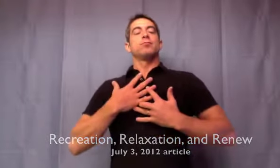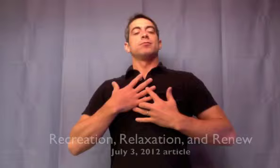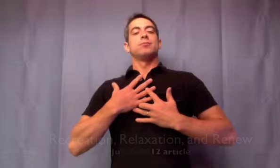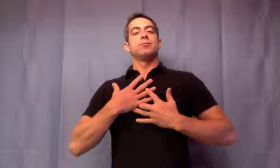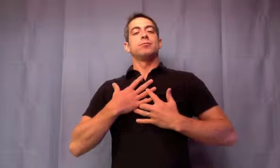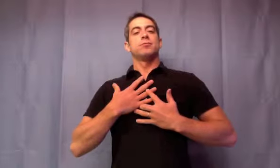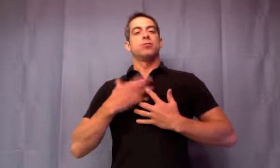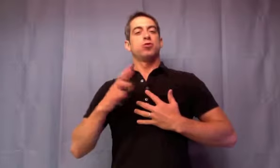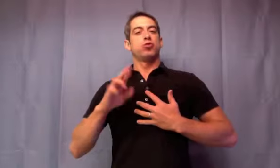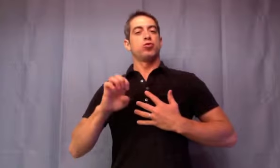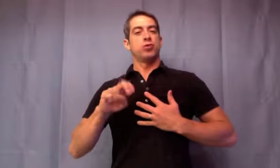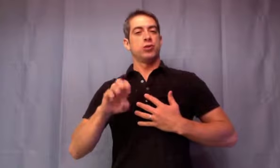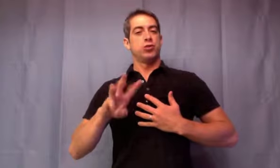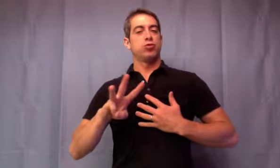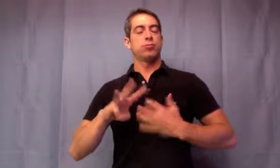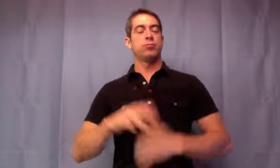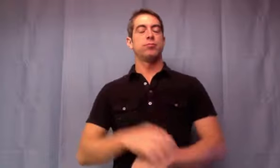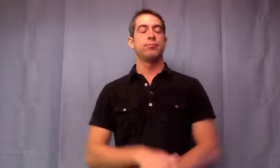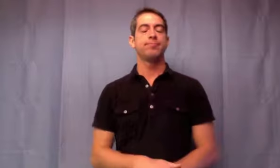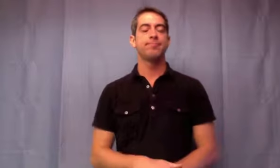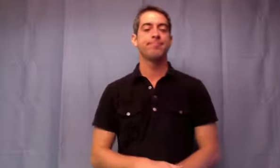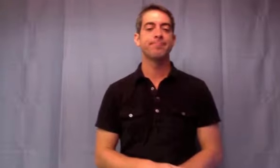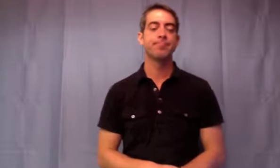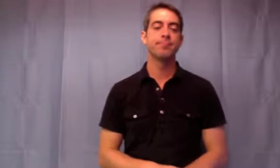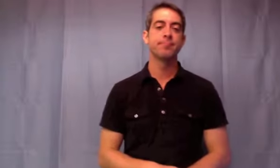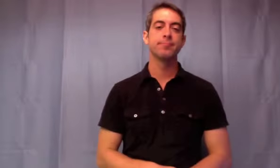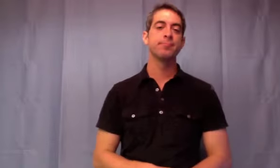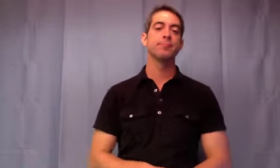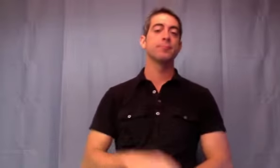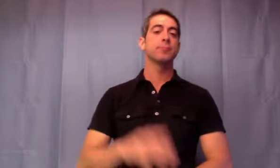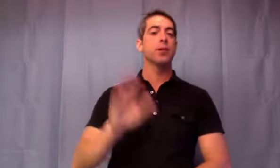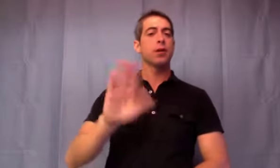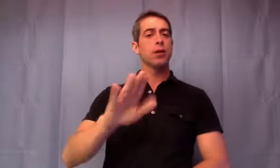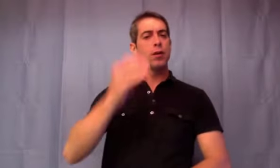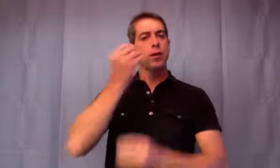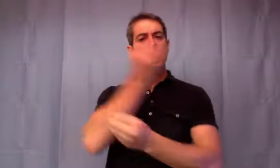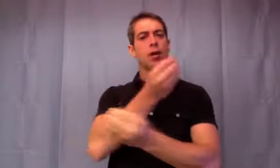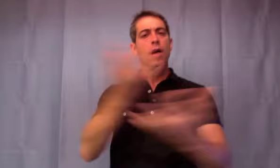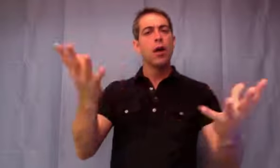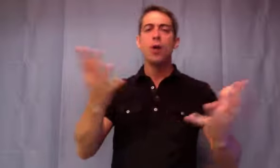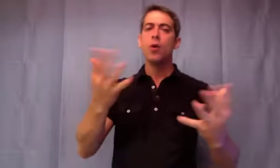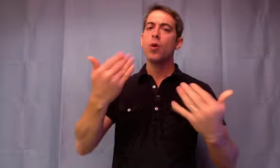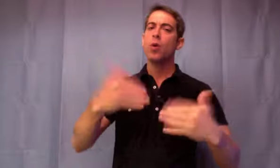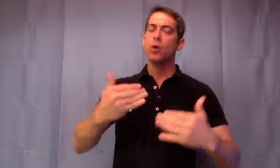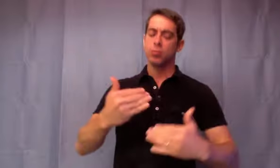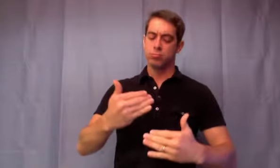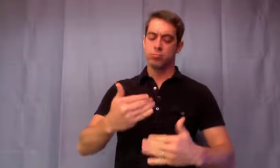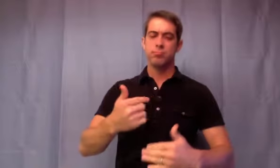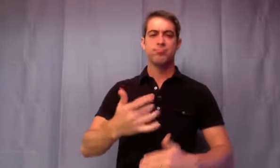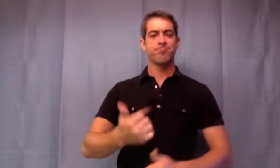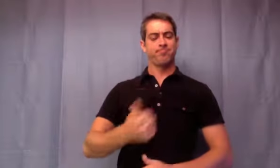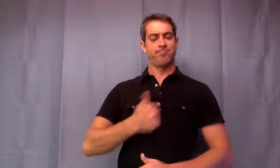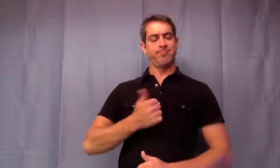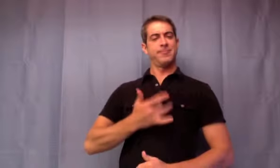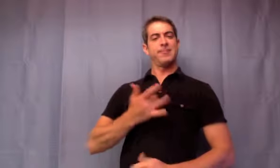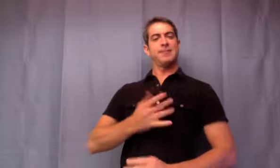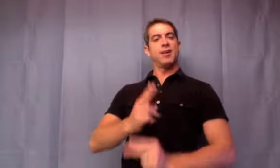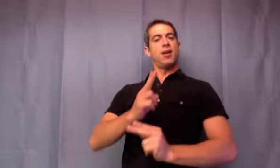First and foremost, it is an honor to write on behalf of many of the parks and recreation